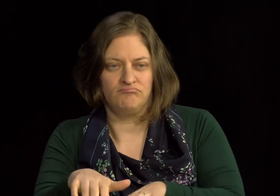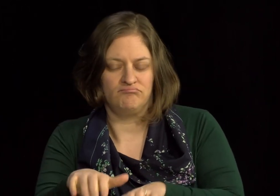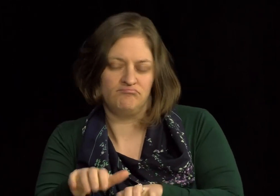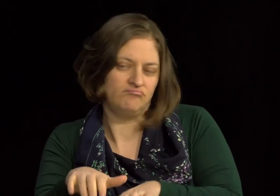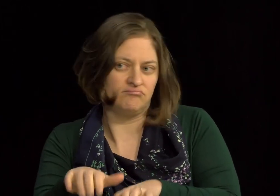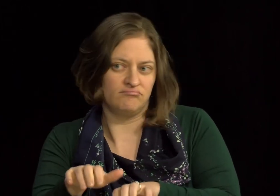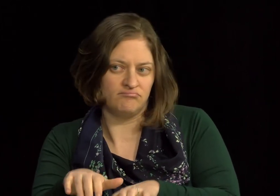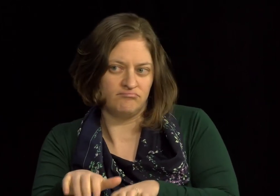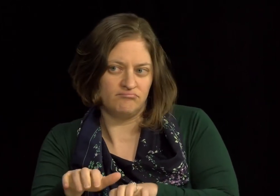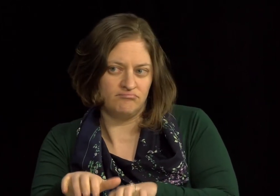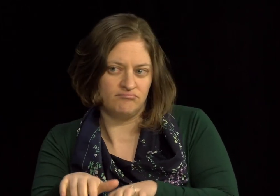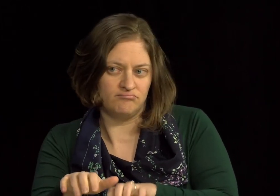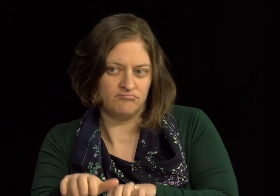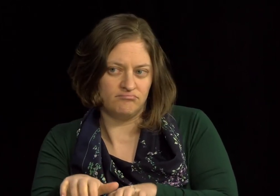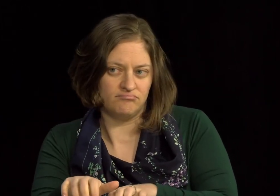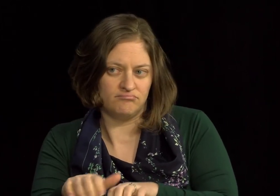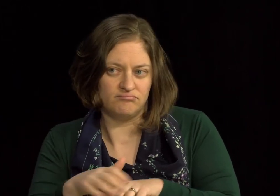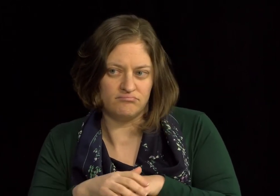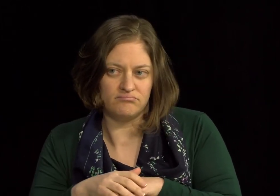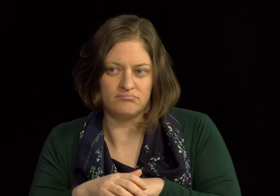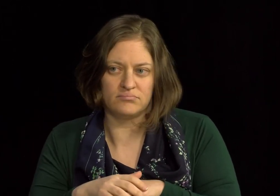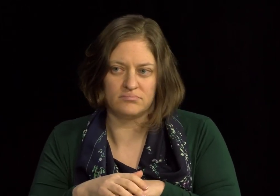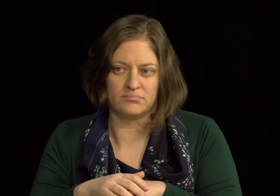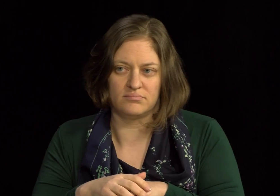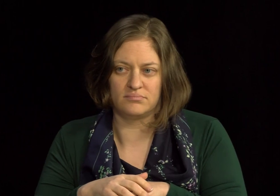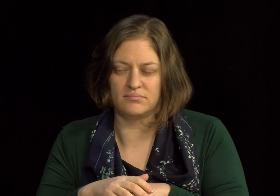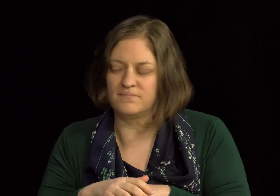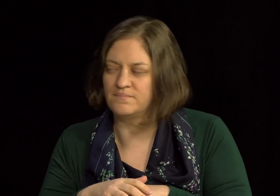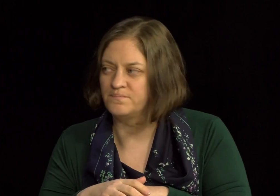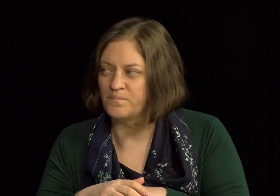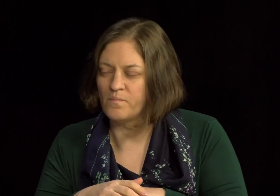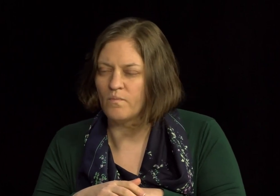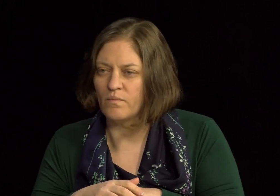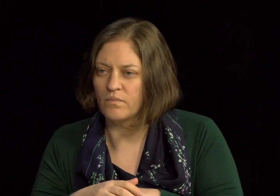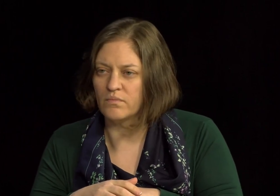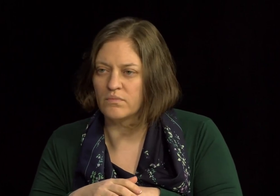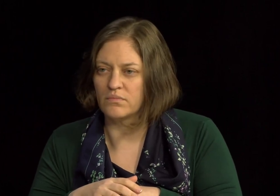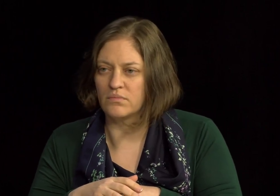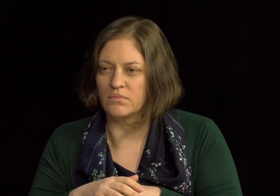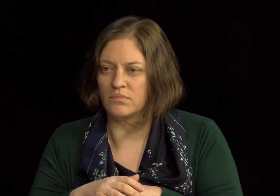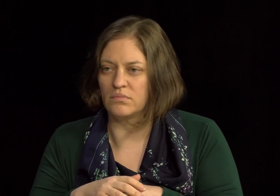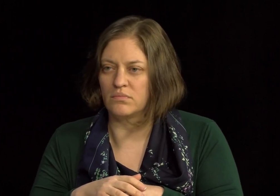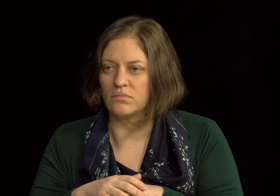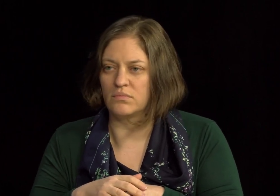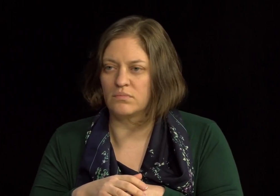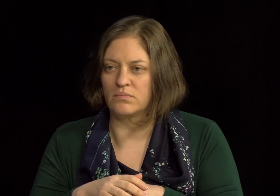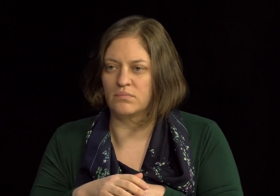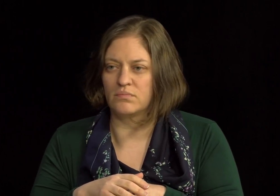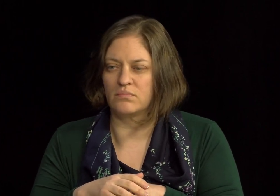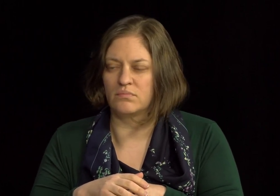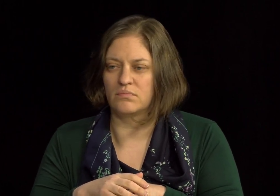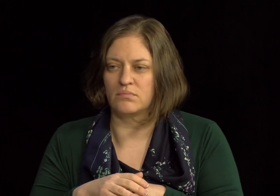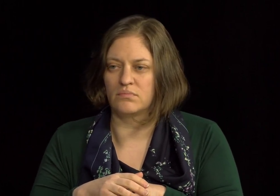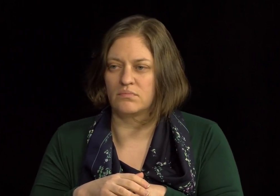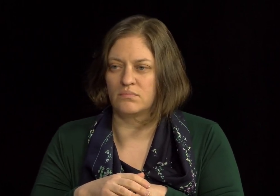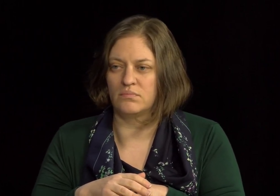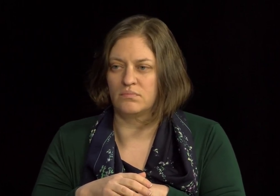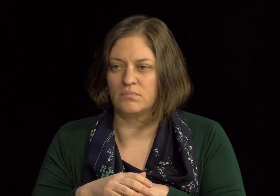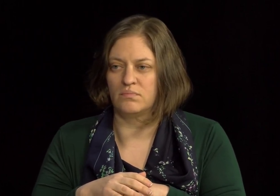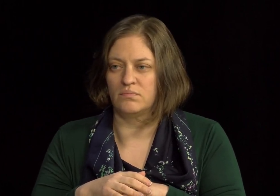access for people who can read. So it's done by a captionist listening to what's being said and then typing that information into a device so